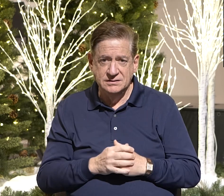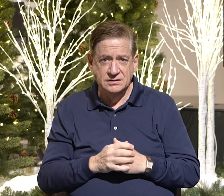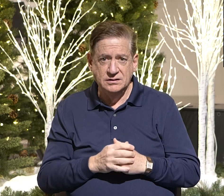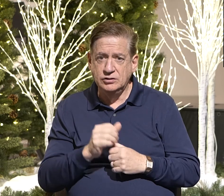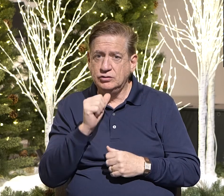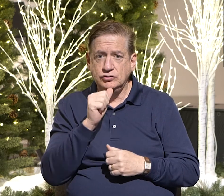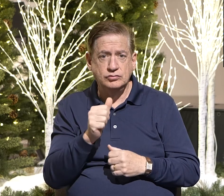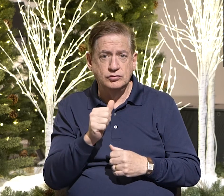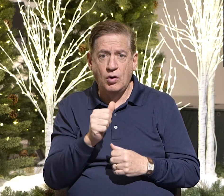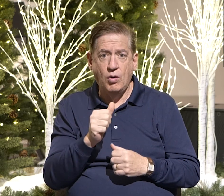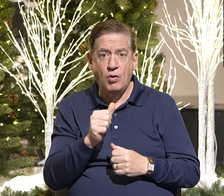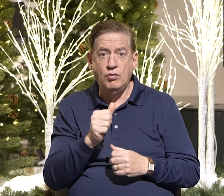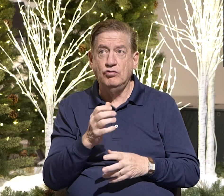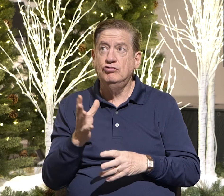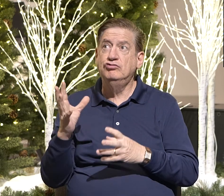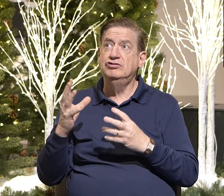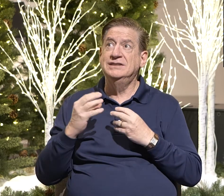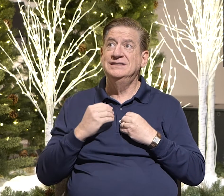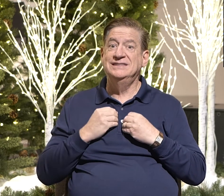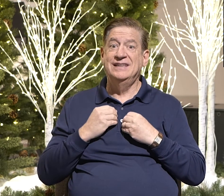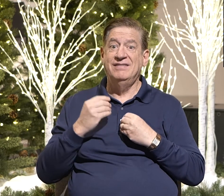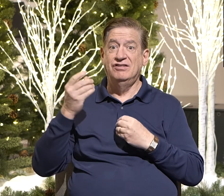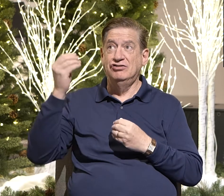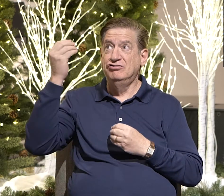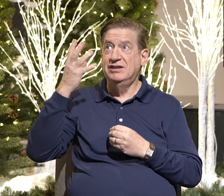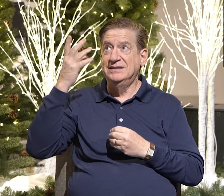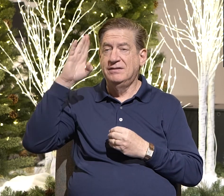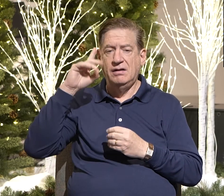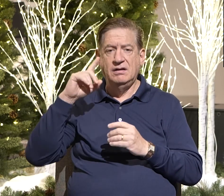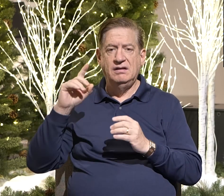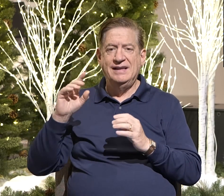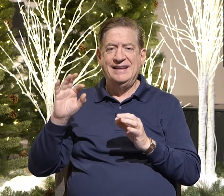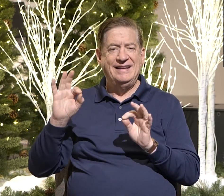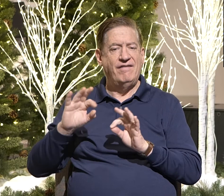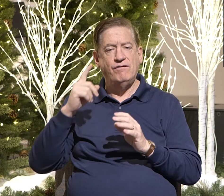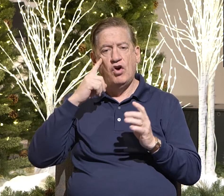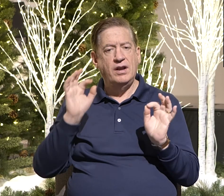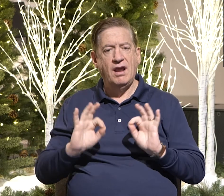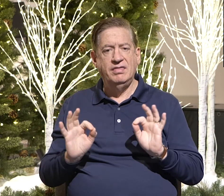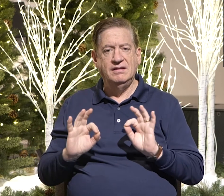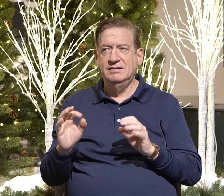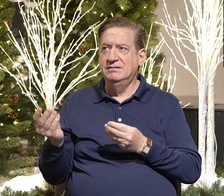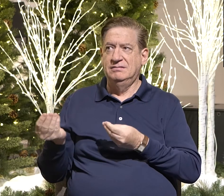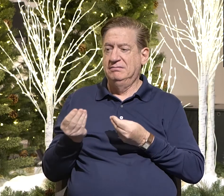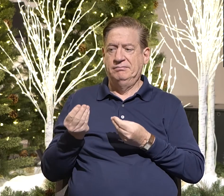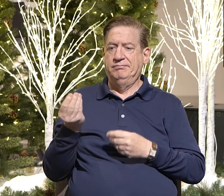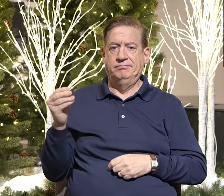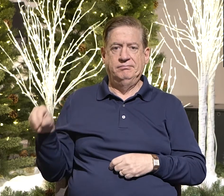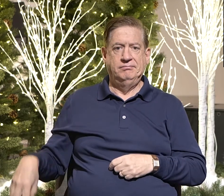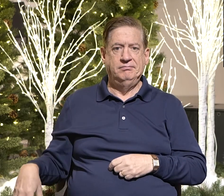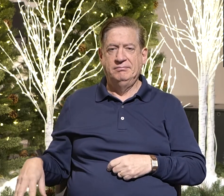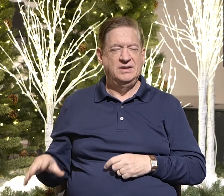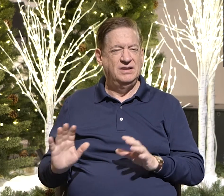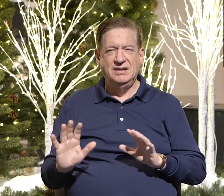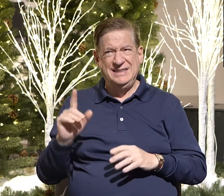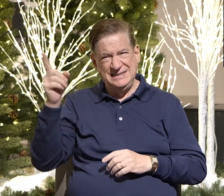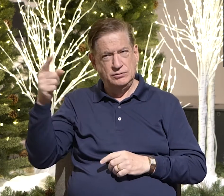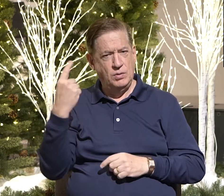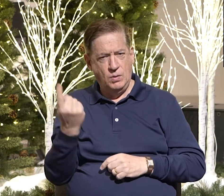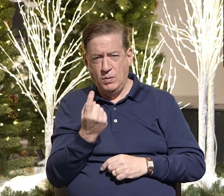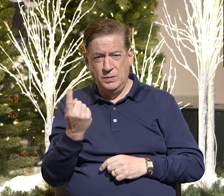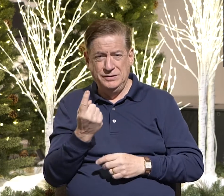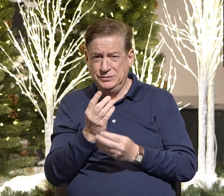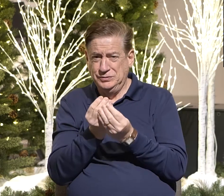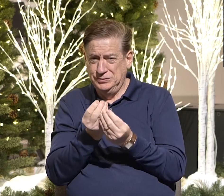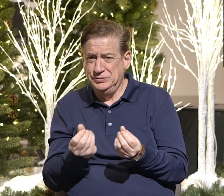don't receive the grace of God in vain. He is the only solution. That is what a biblical worldview is. It's looking at